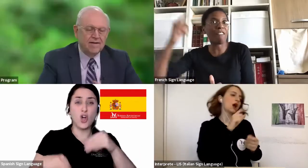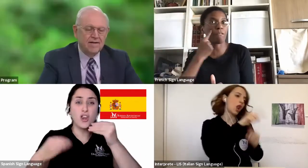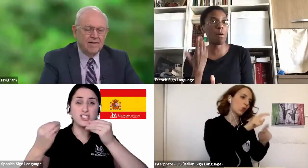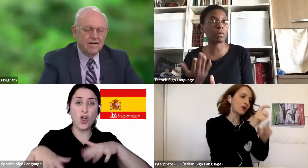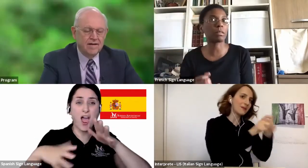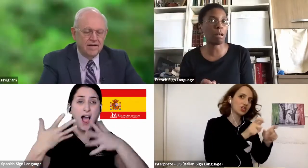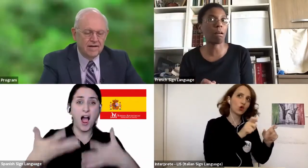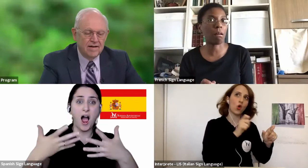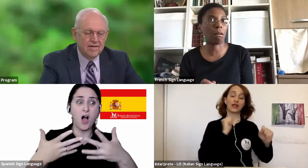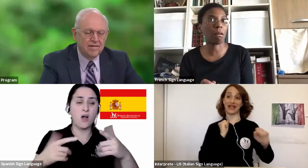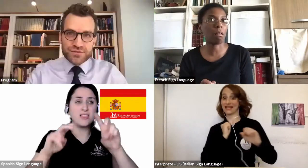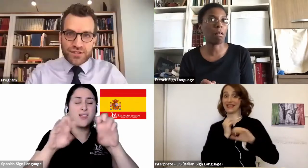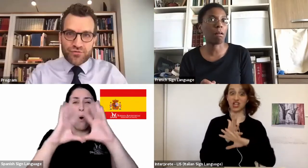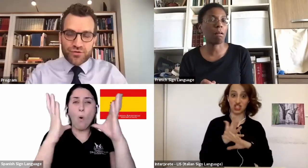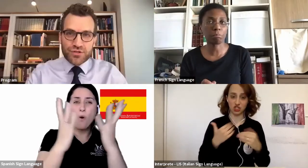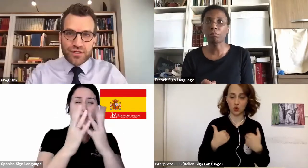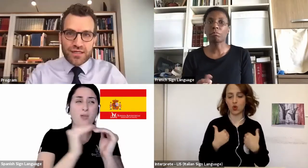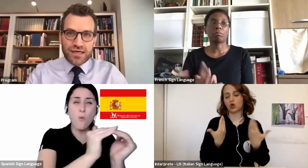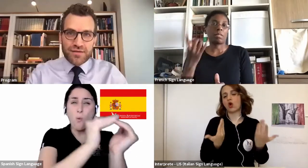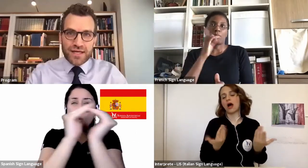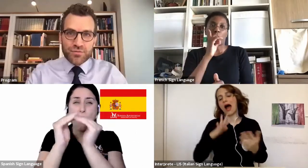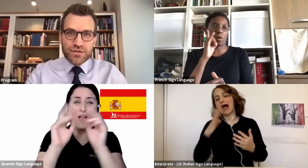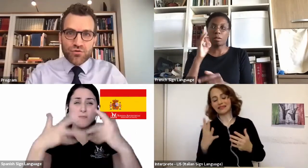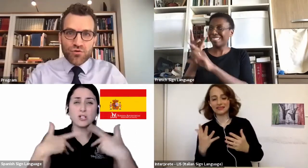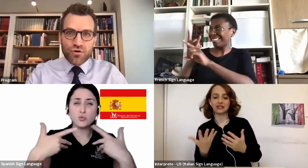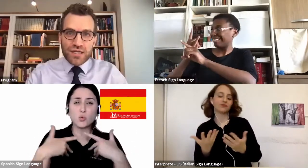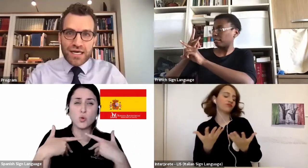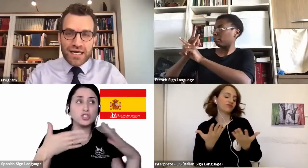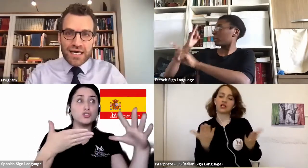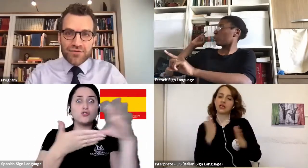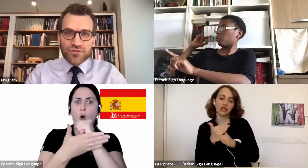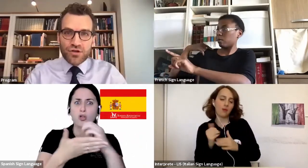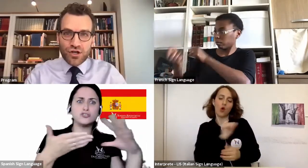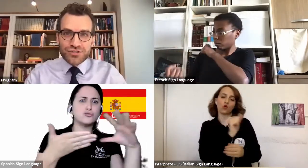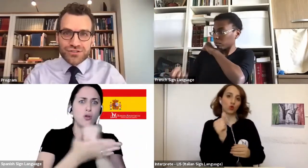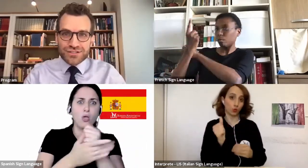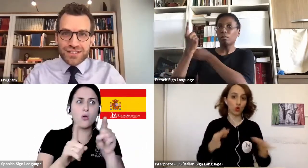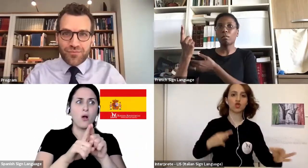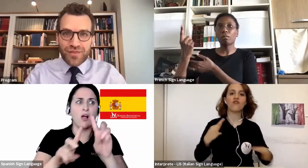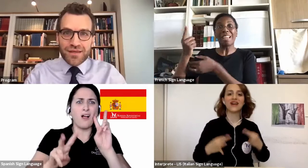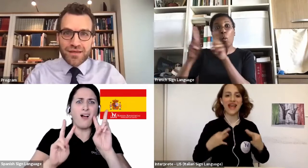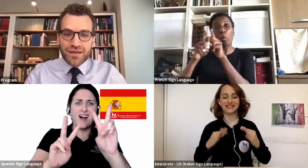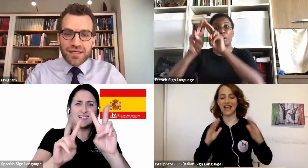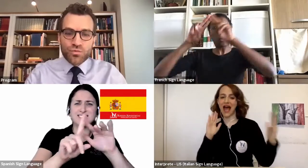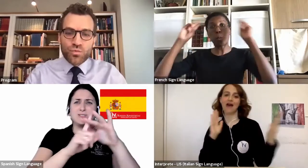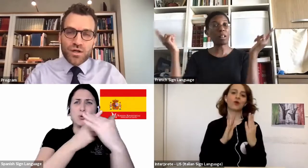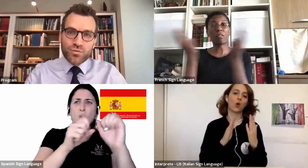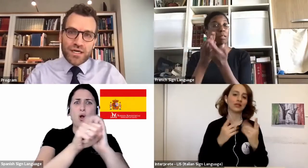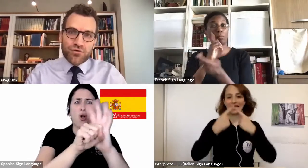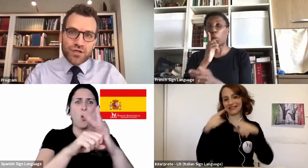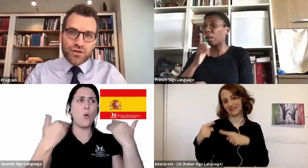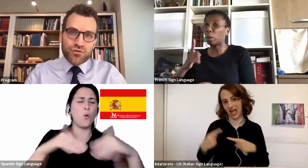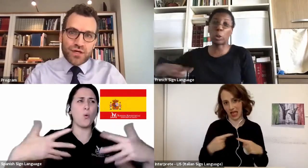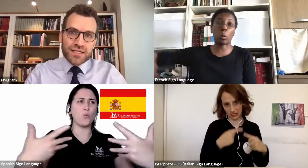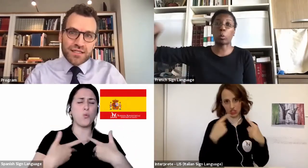everyone basically has suffered, and that we all have lost something in one